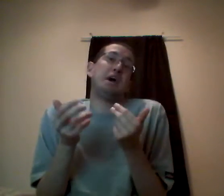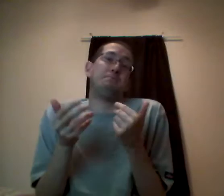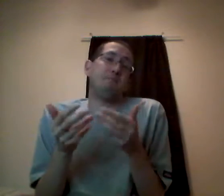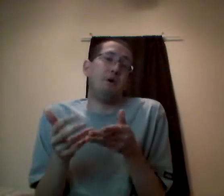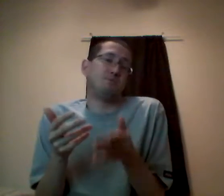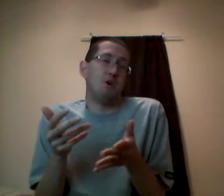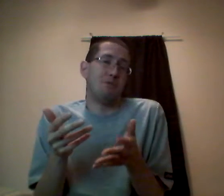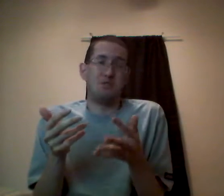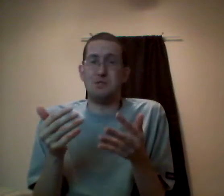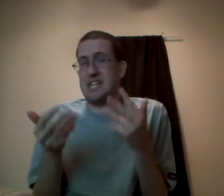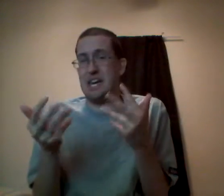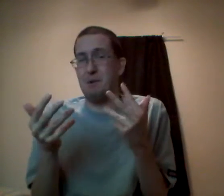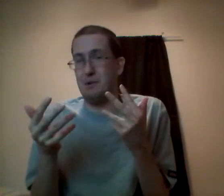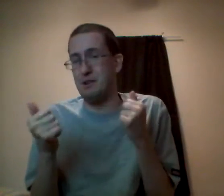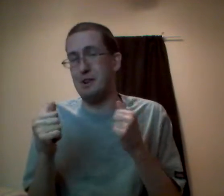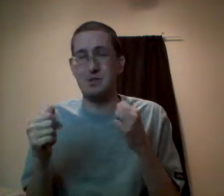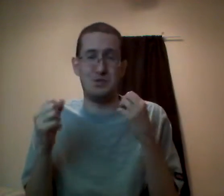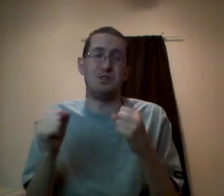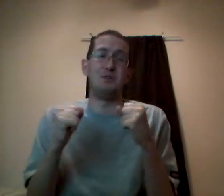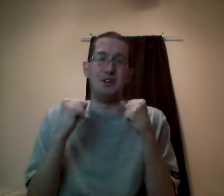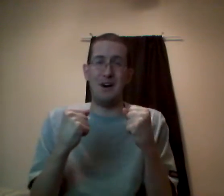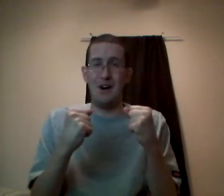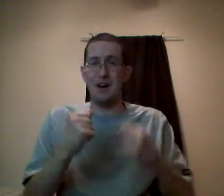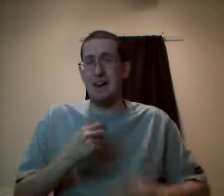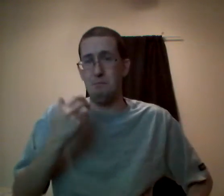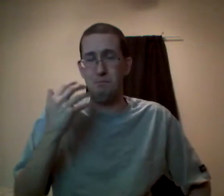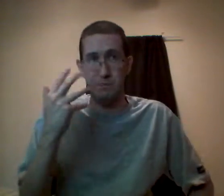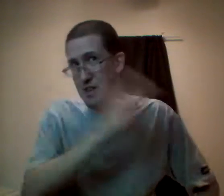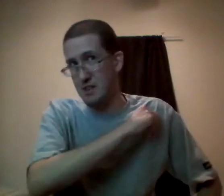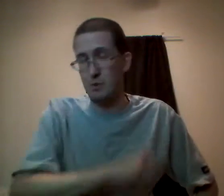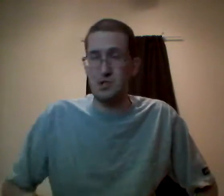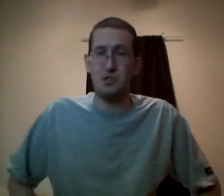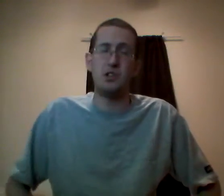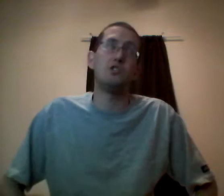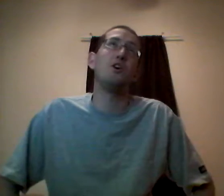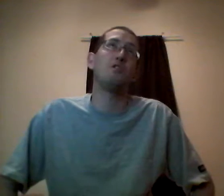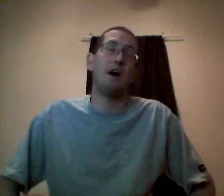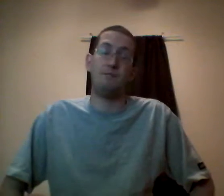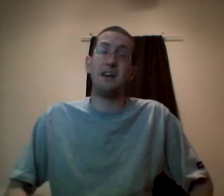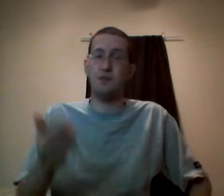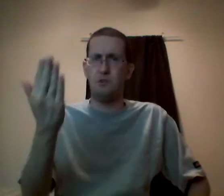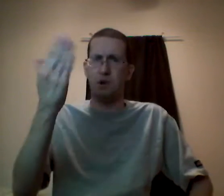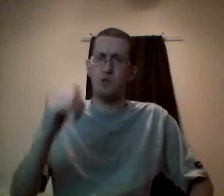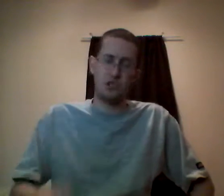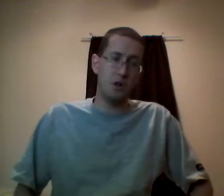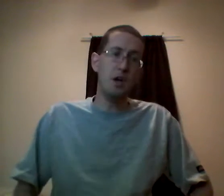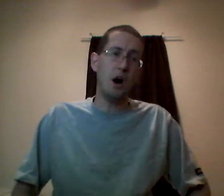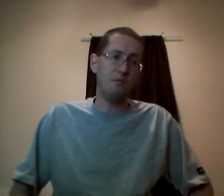games. I promise. Mario Brothers 2 just kicked my rear end. was just really, really hard. And I haven't played the original in a long... Actually, I've never played the original. I've